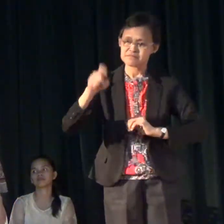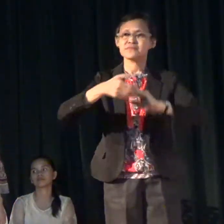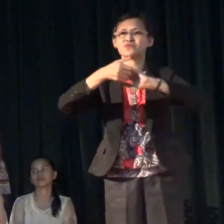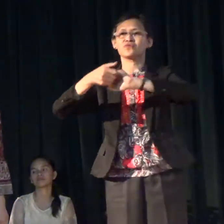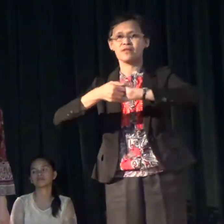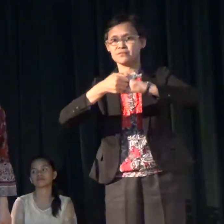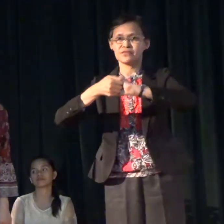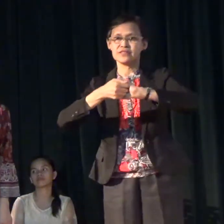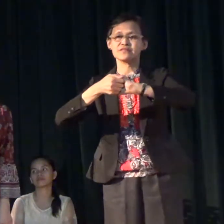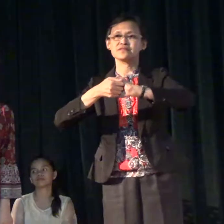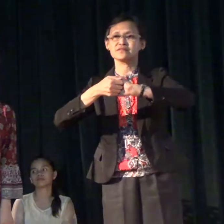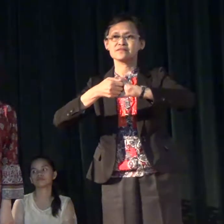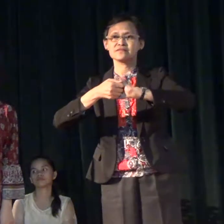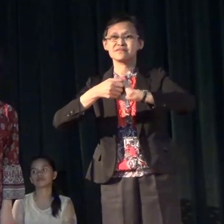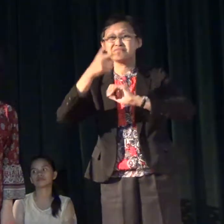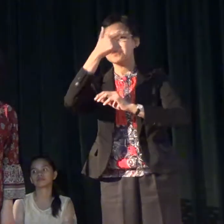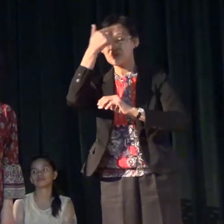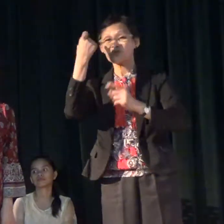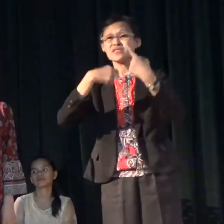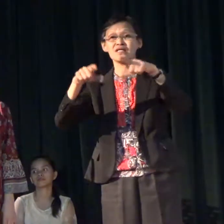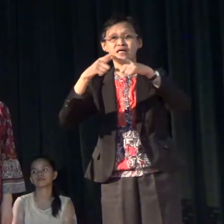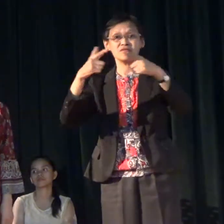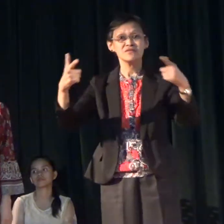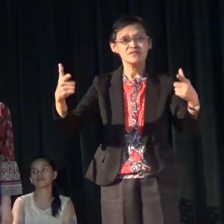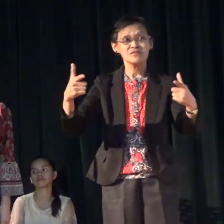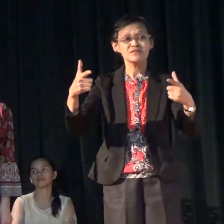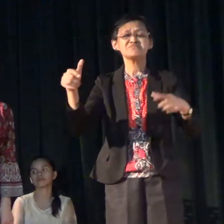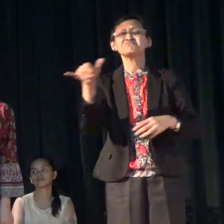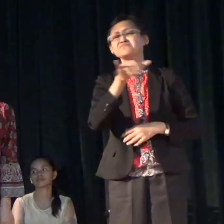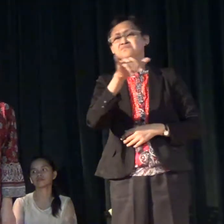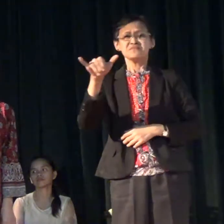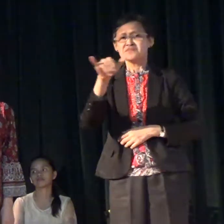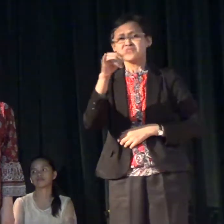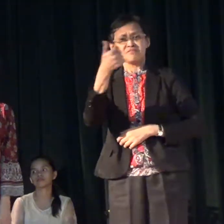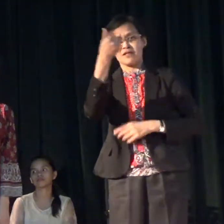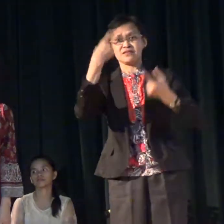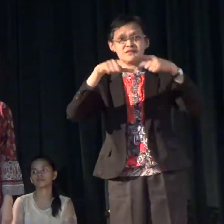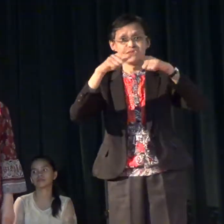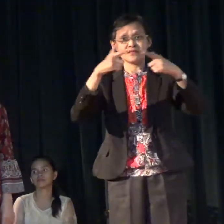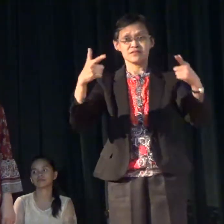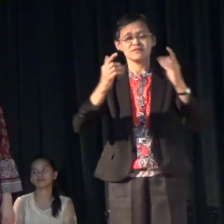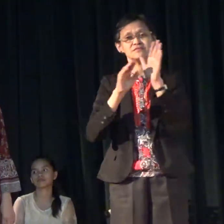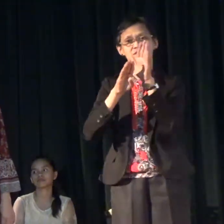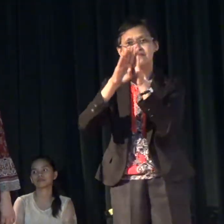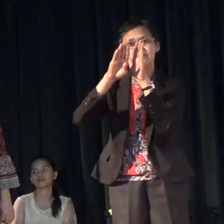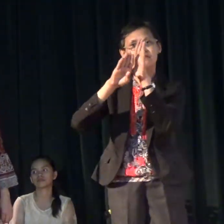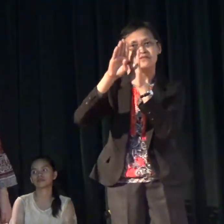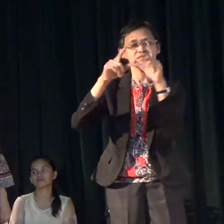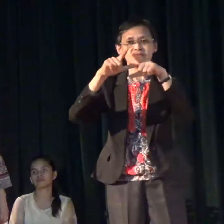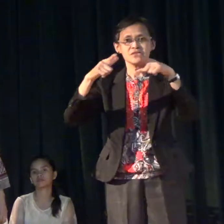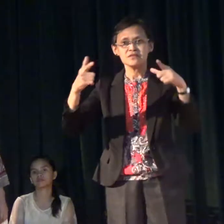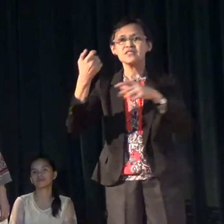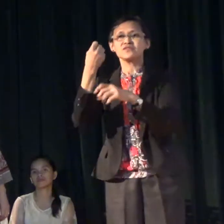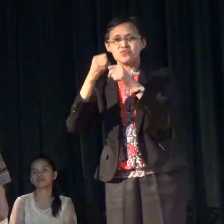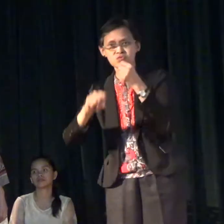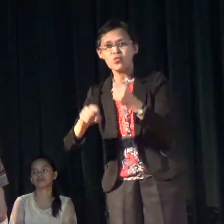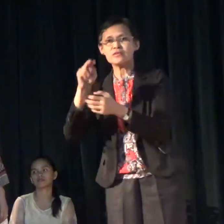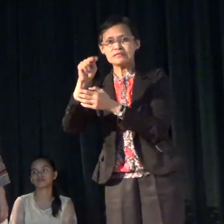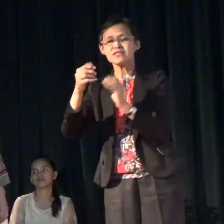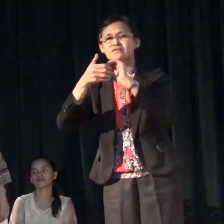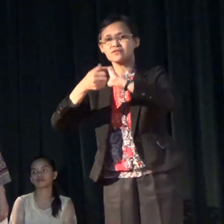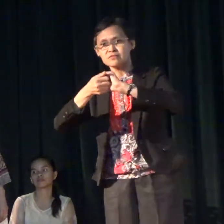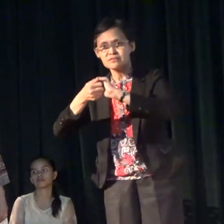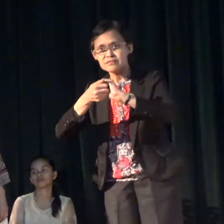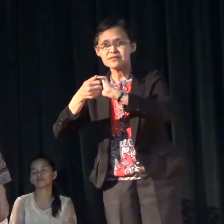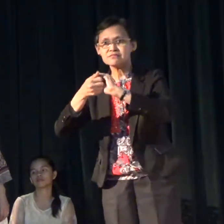because sign language just as any other language is developing language and so we will be collaborating